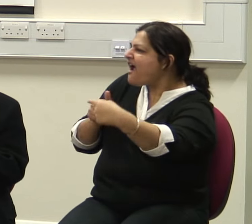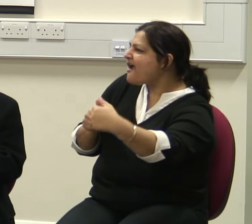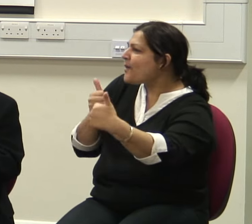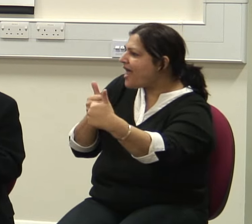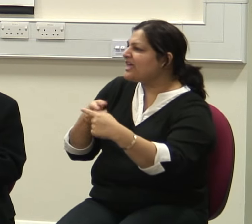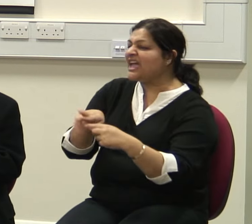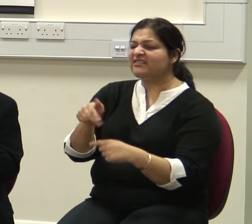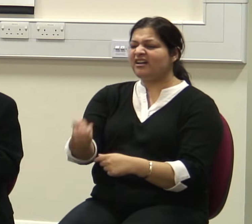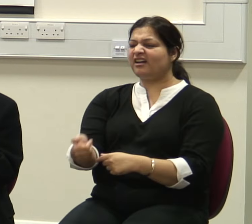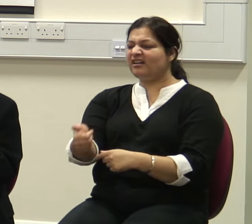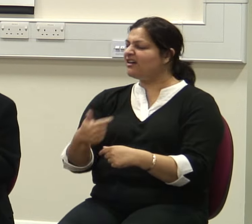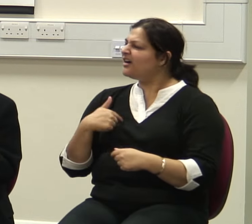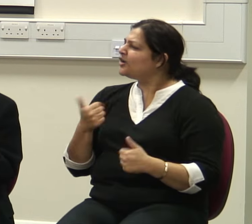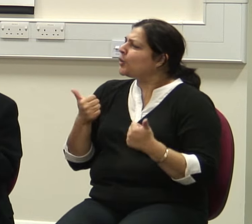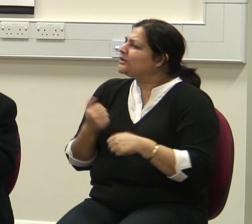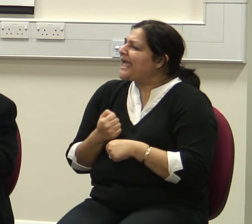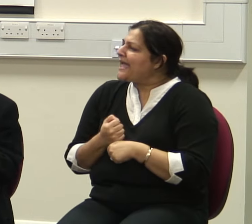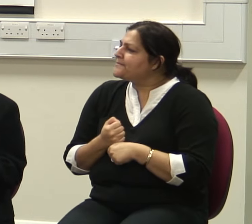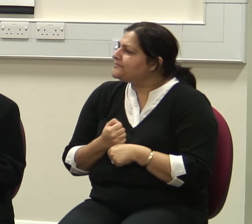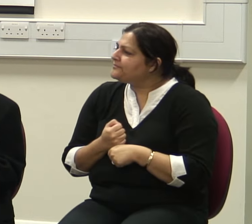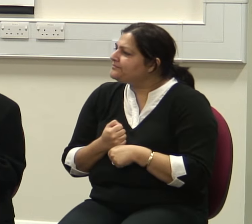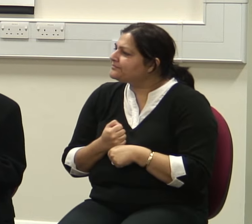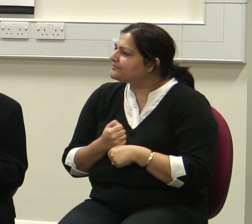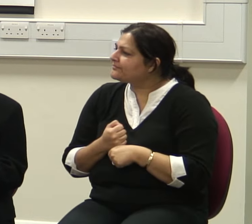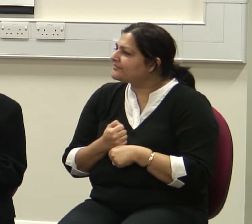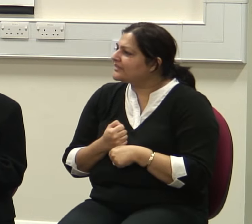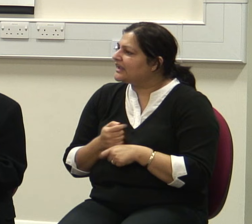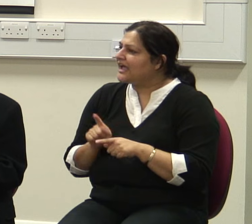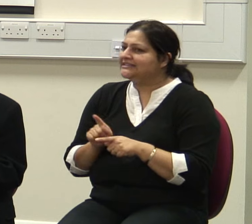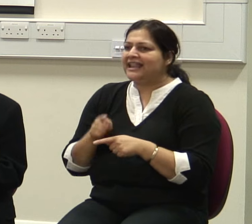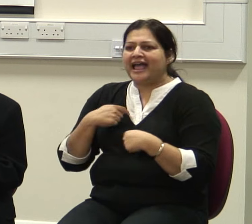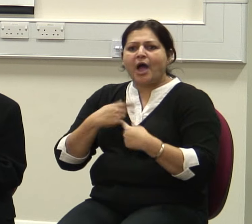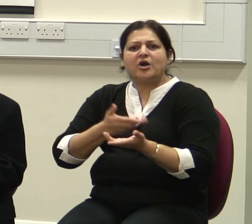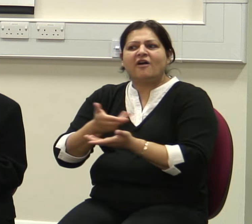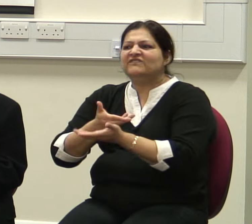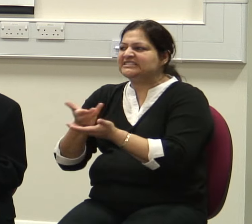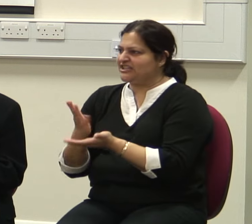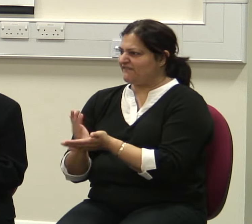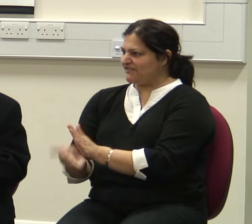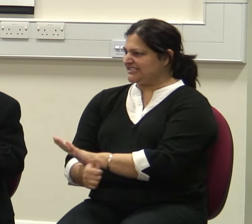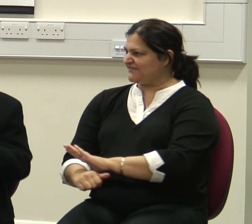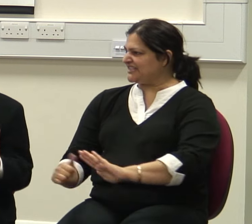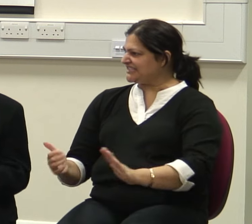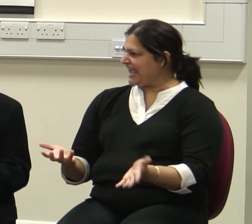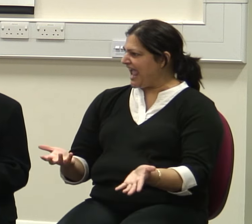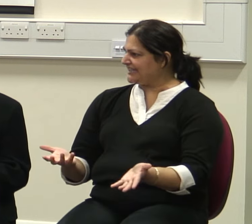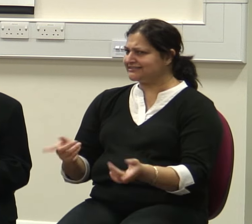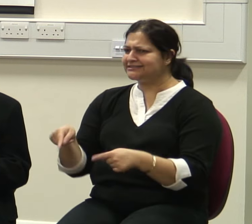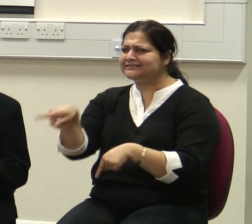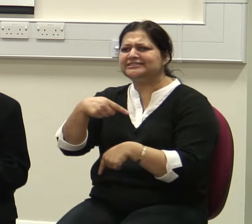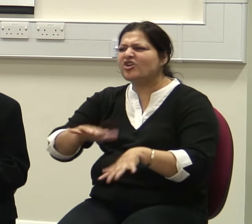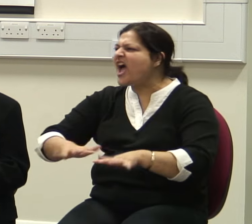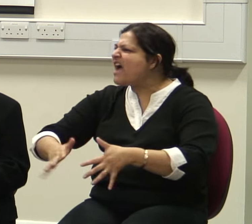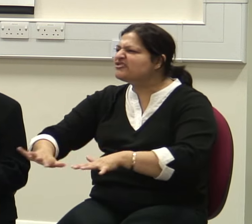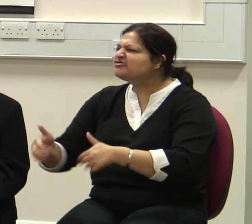Now, the same thing happens in a conversation. I mean, this is, after all, a very sophisticated conversation we are having already. This is not an average conversation